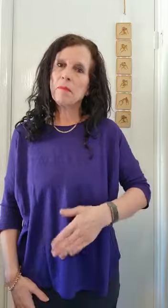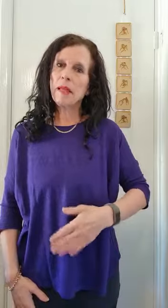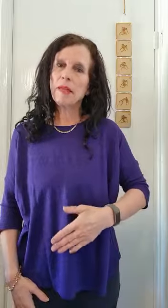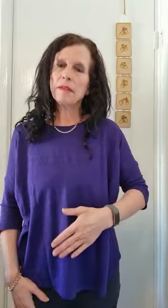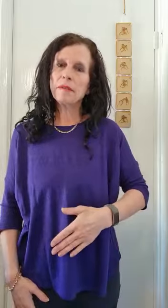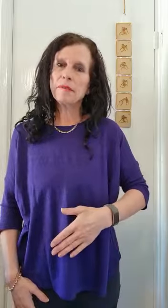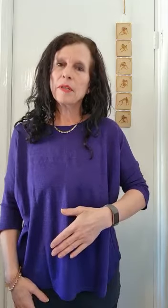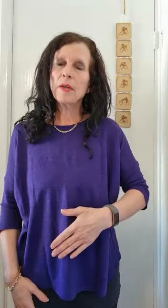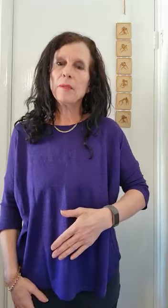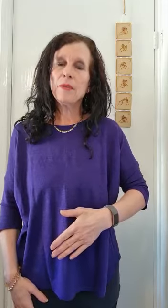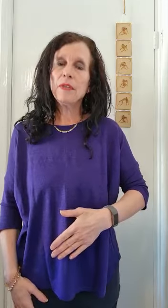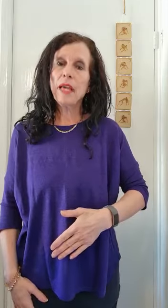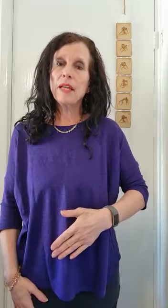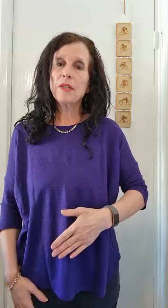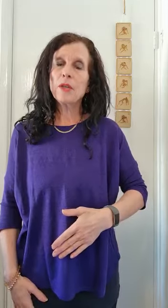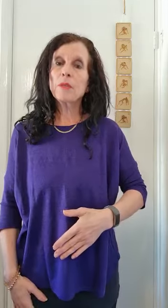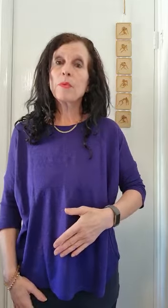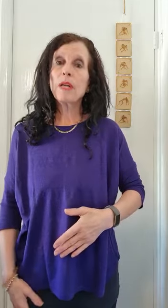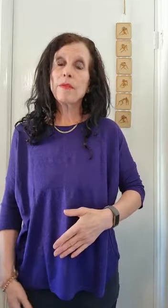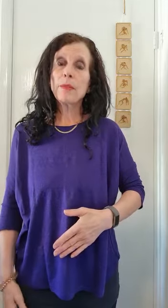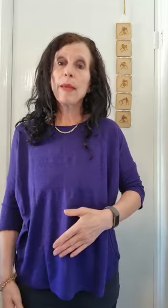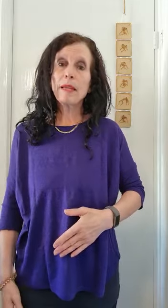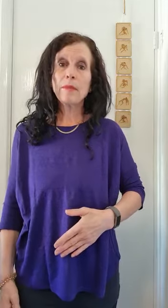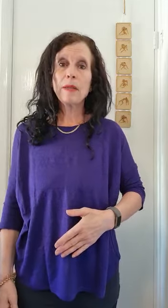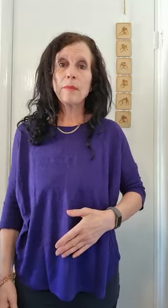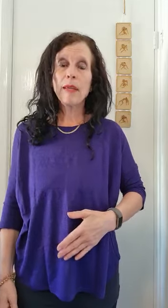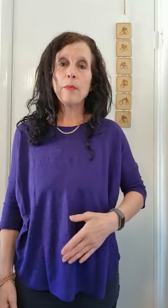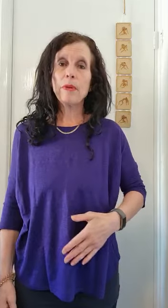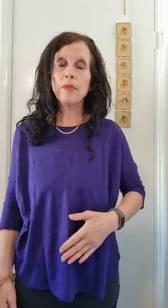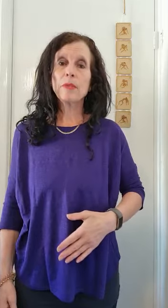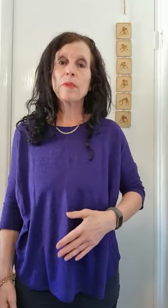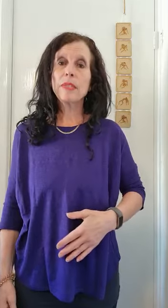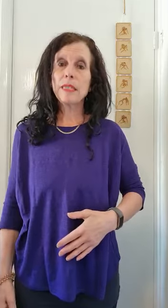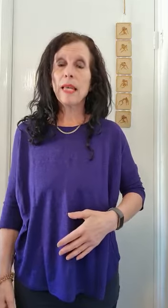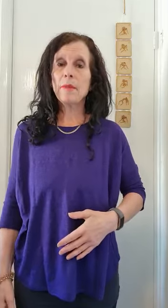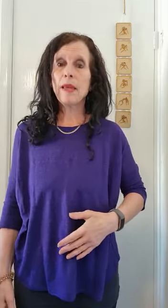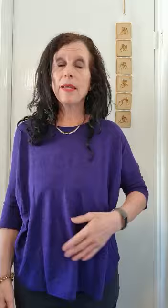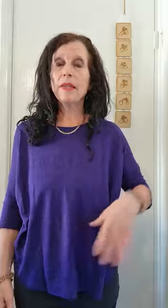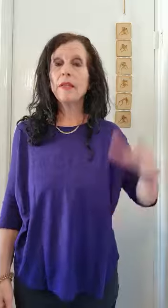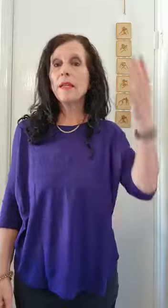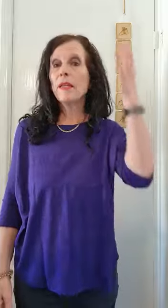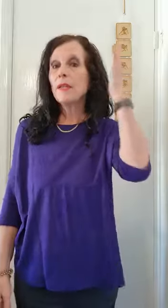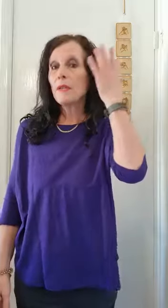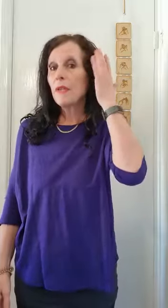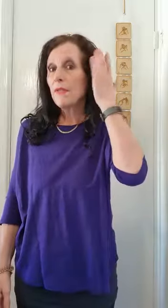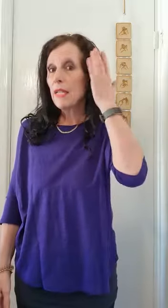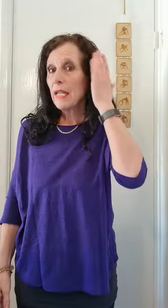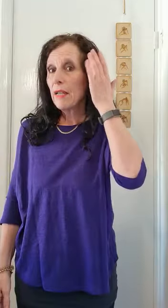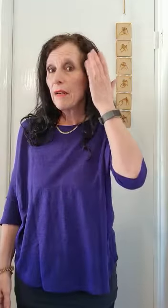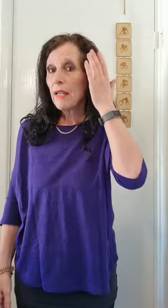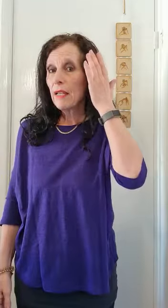pain. Moving hand goes wherever the pain might be, wherever you want to indicate pain. So if you have an earache,